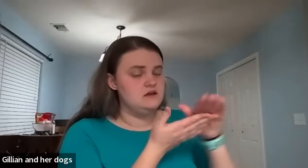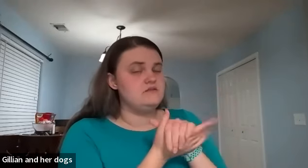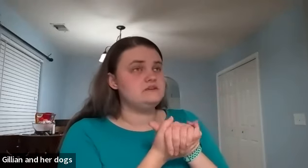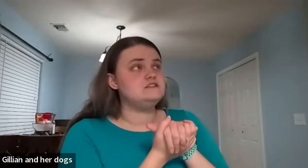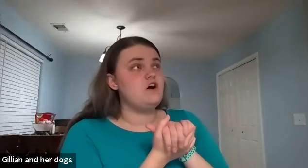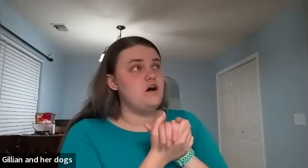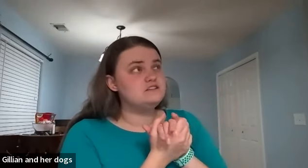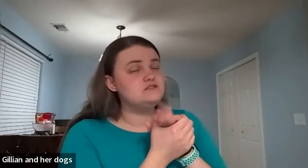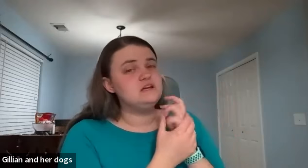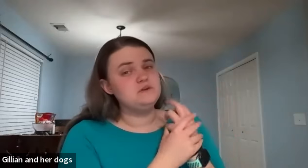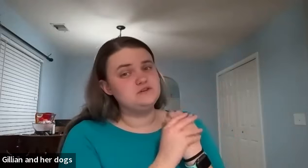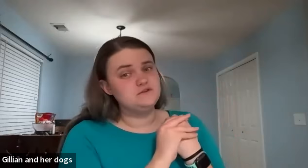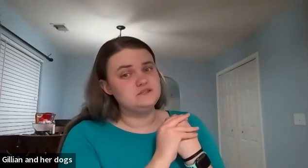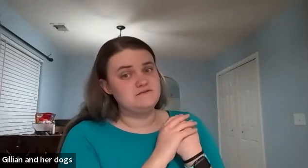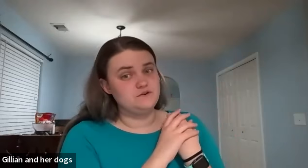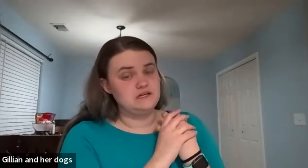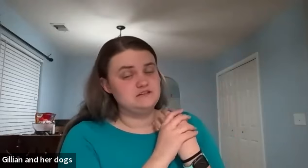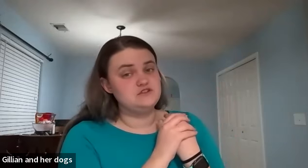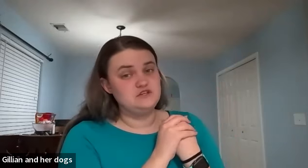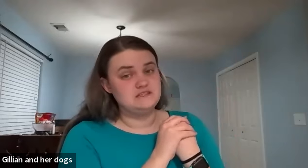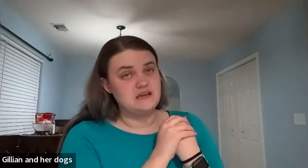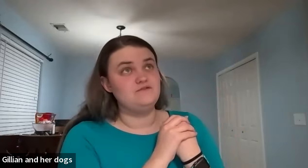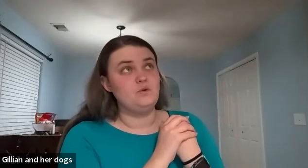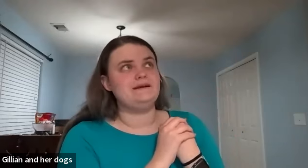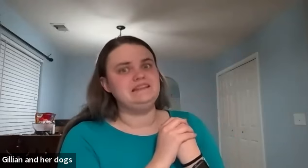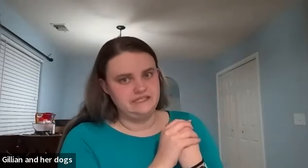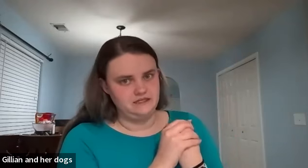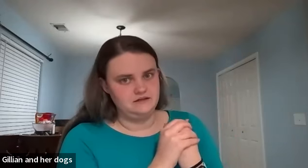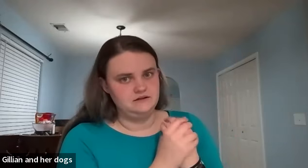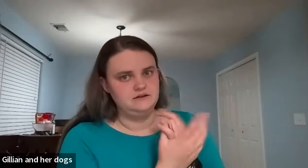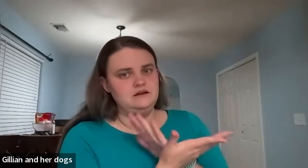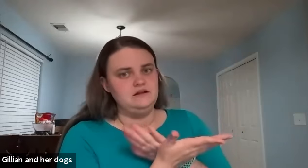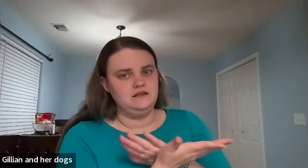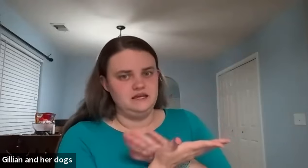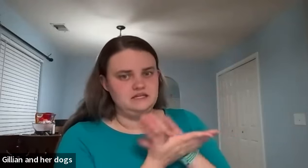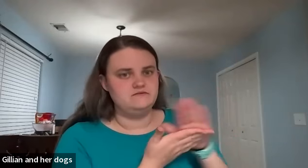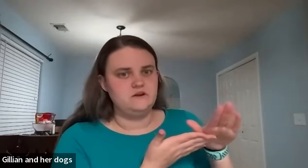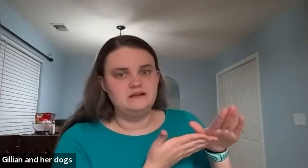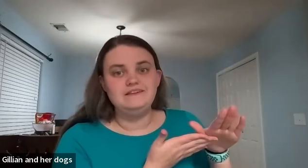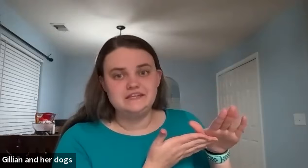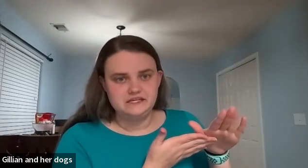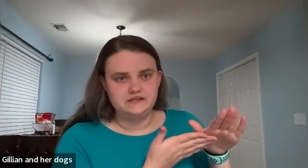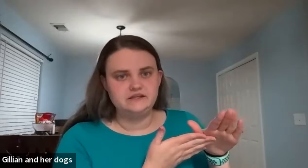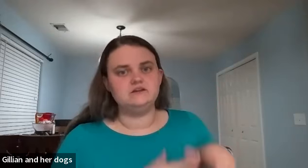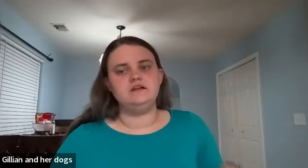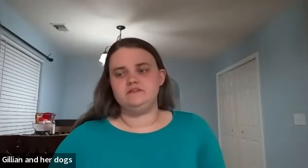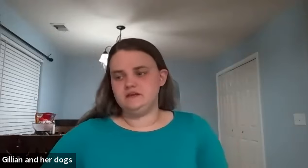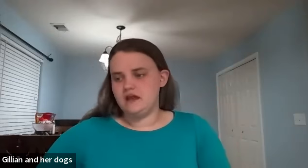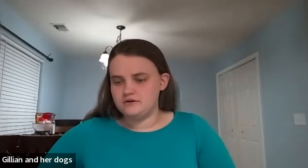this is also can be used for the sign for is also the sign for clean like it's very clean here like the counter